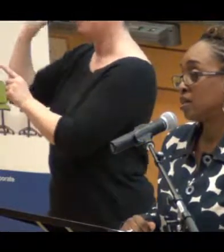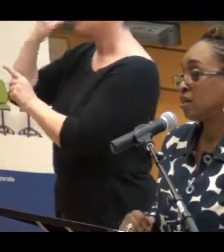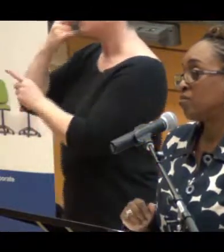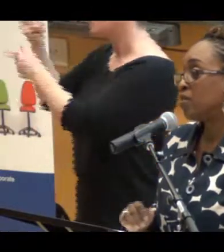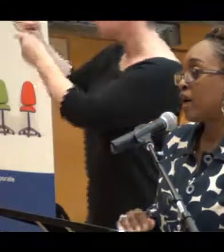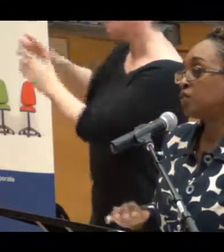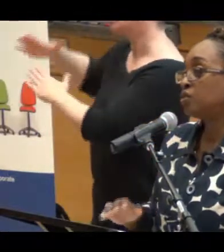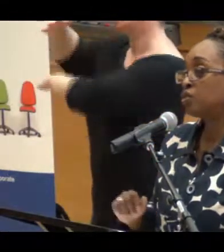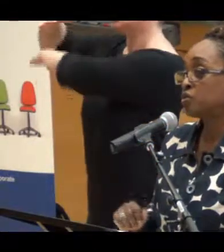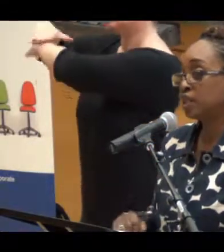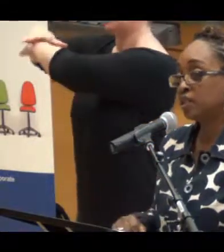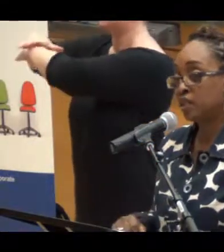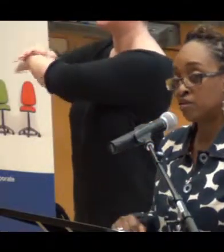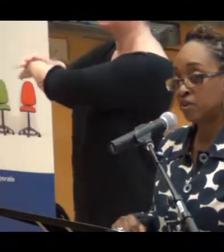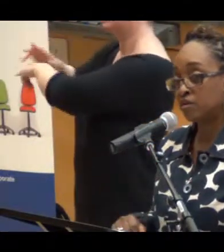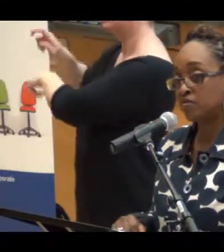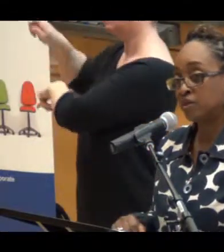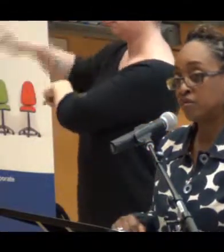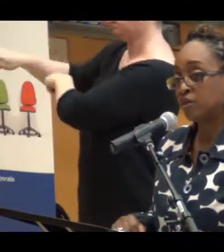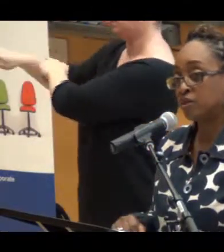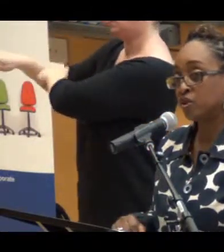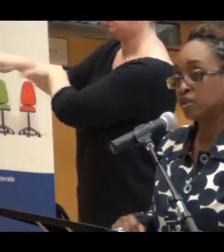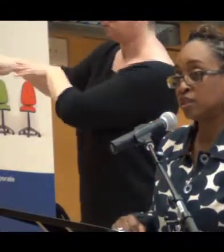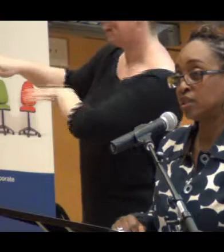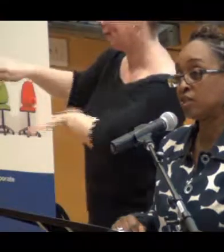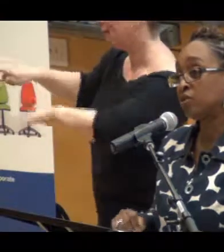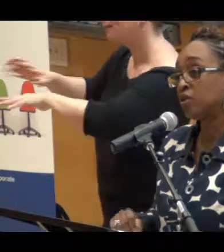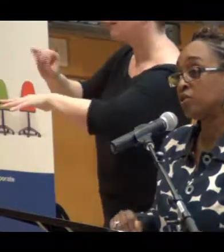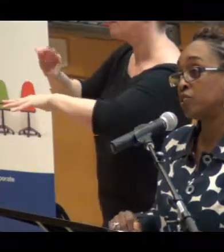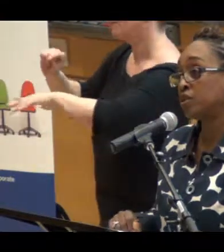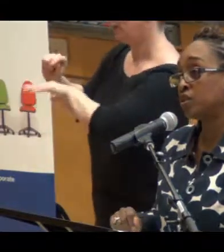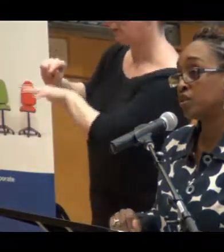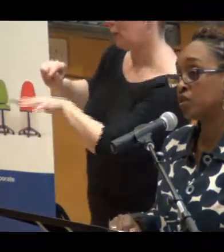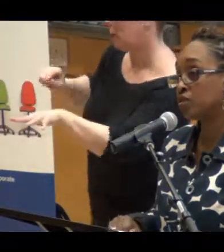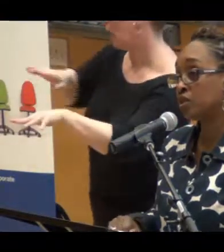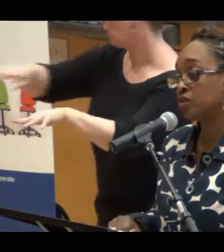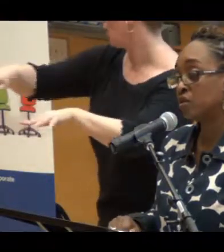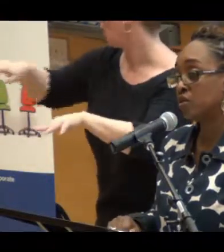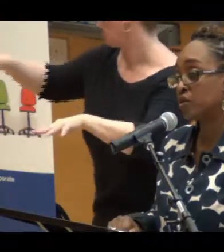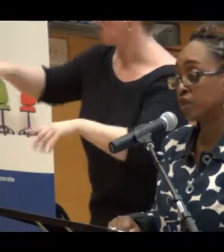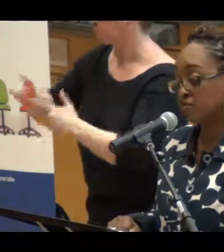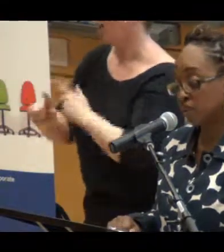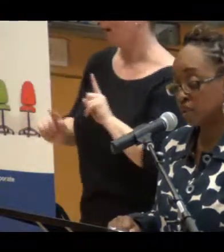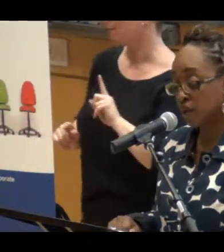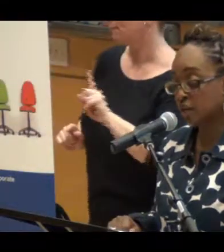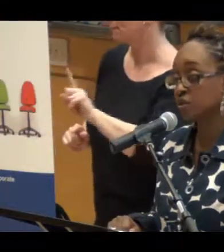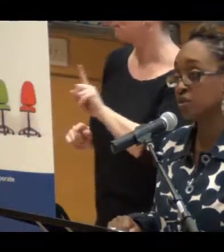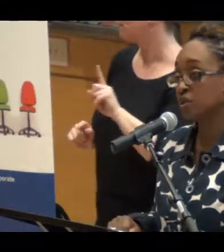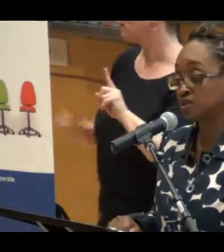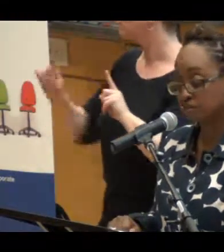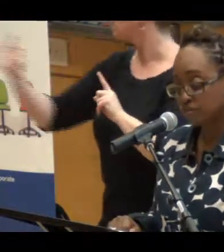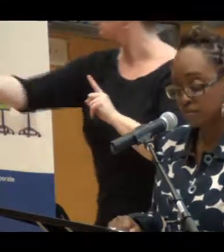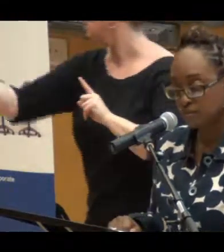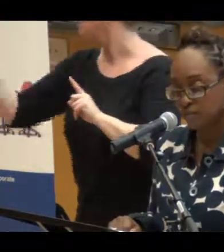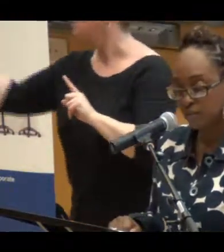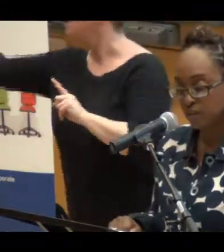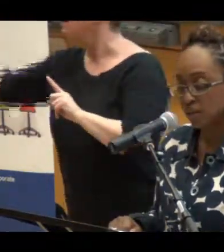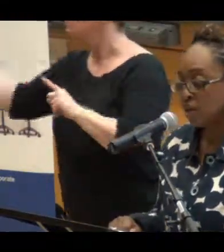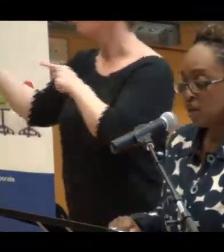desk. The manager creates how people feel about the organization, whether they feel included or whether they feel excluded.